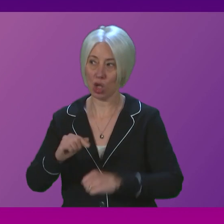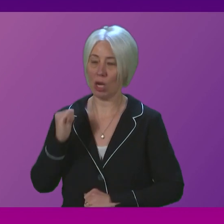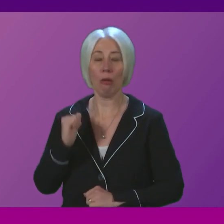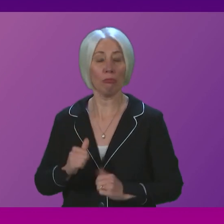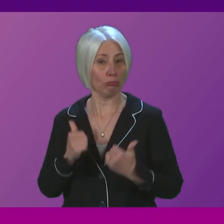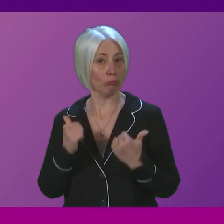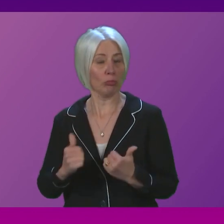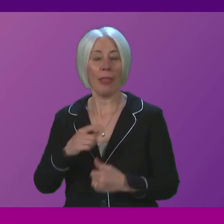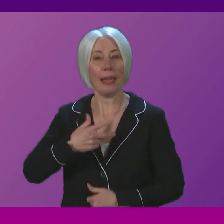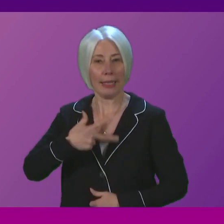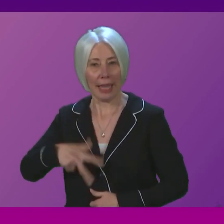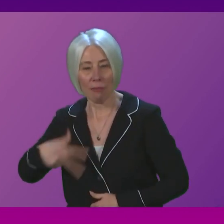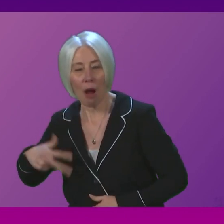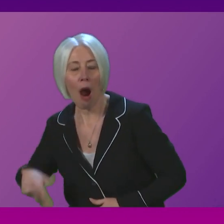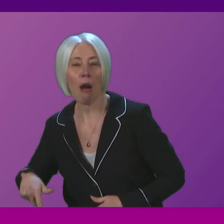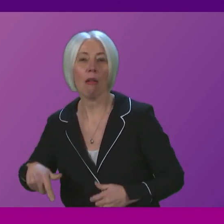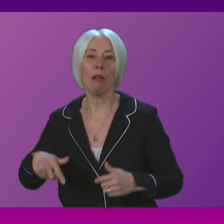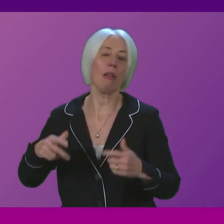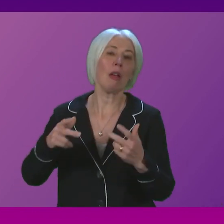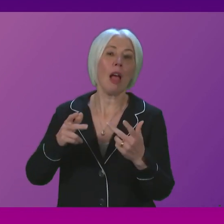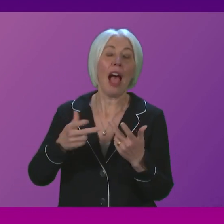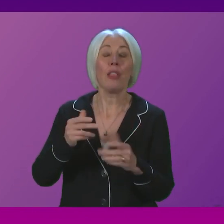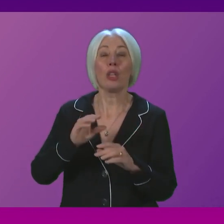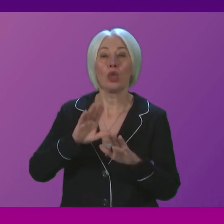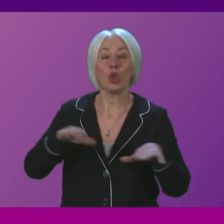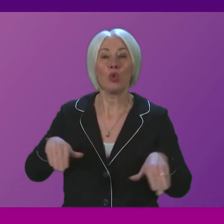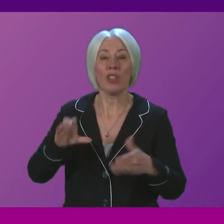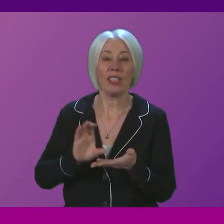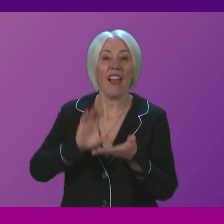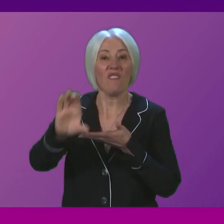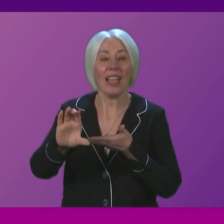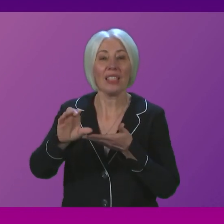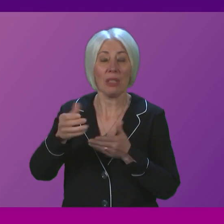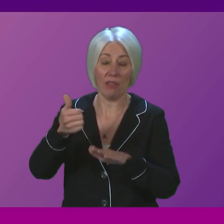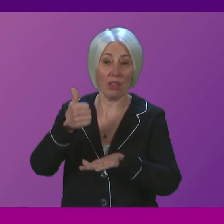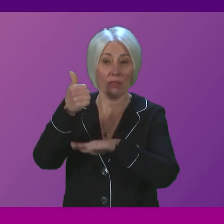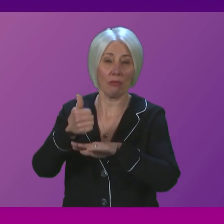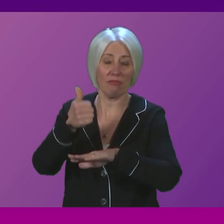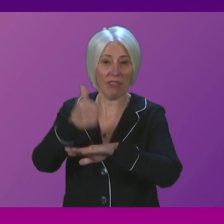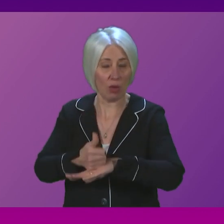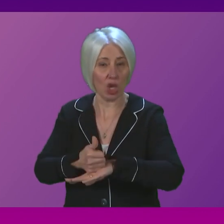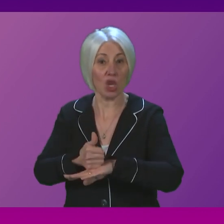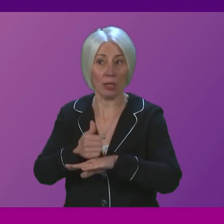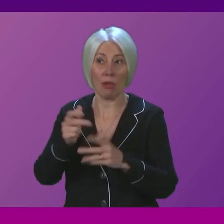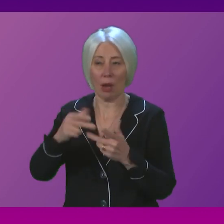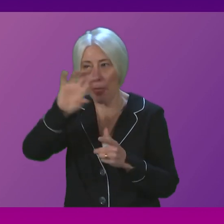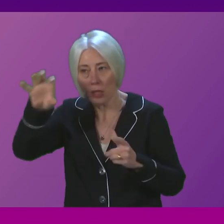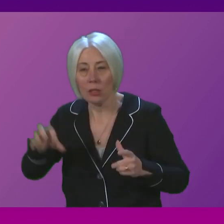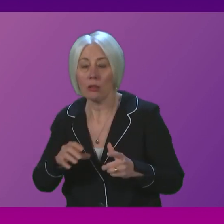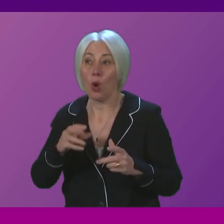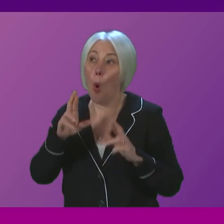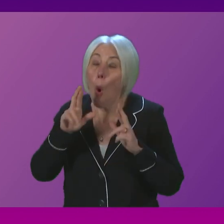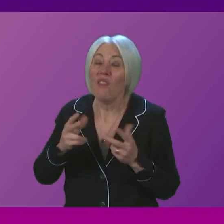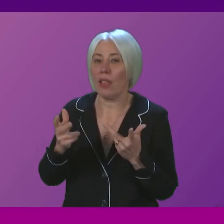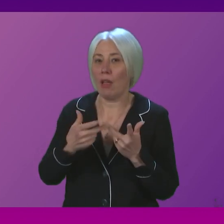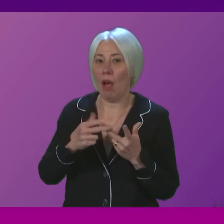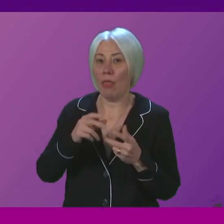by Denmark Wallonia and the Children's Investment Fund Foundation but this year we hope that other governments follow